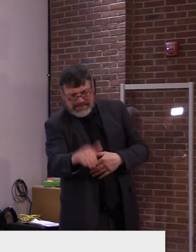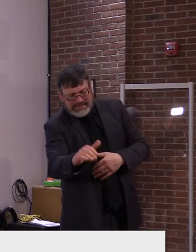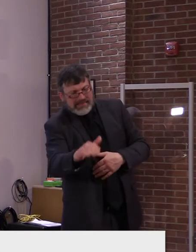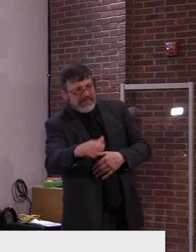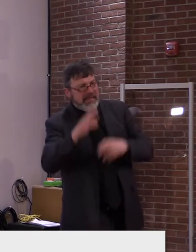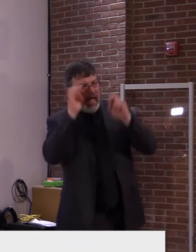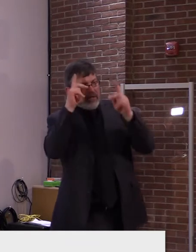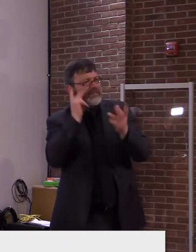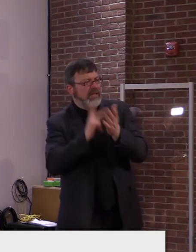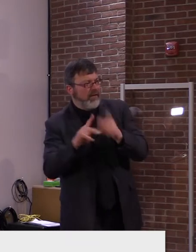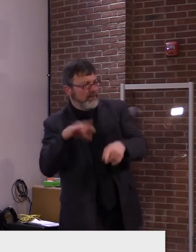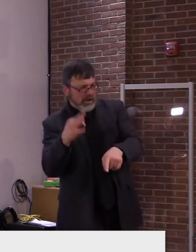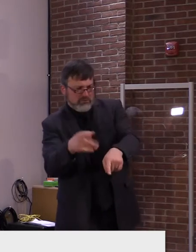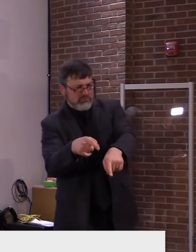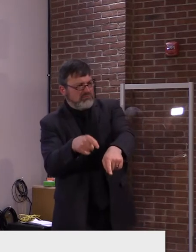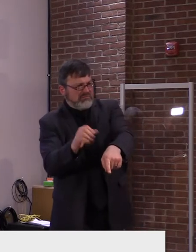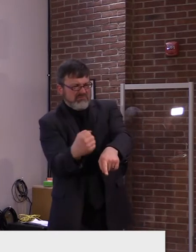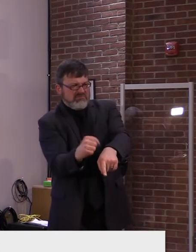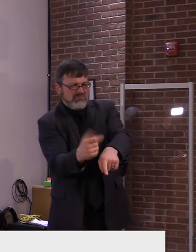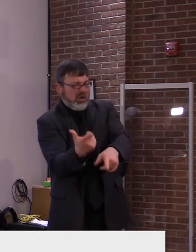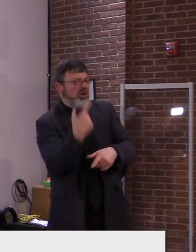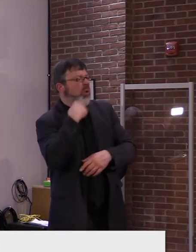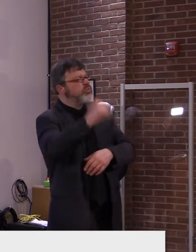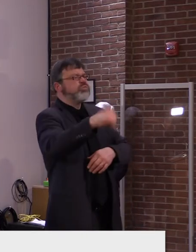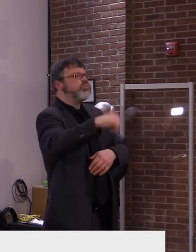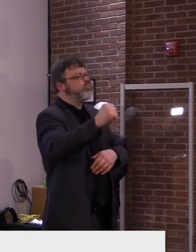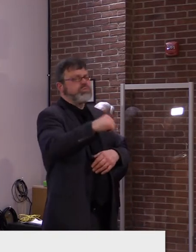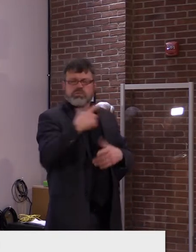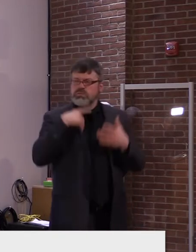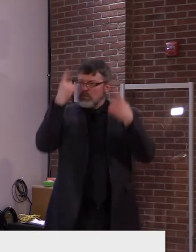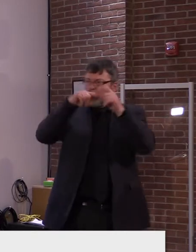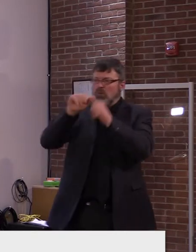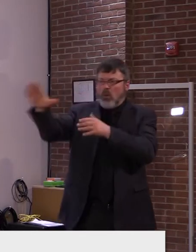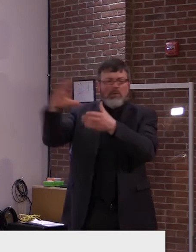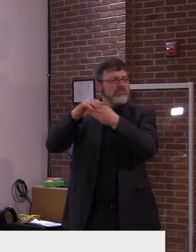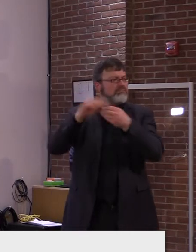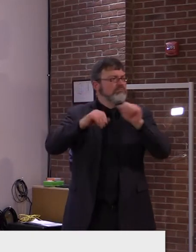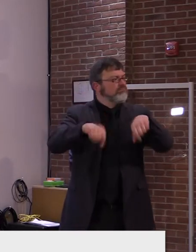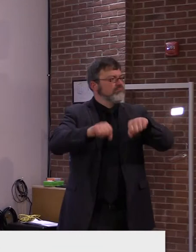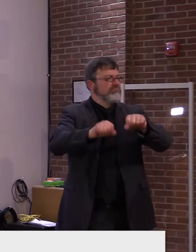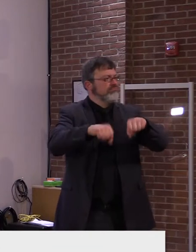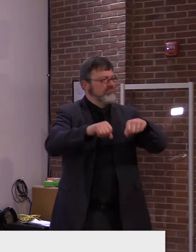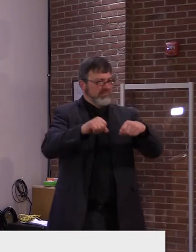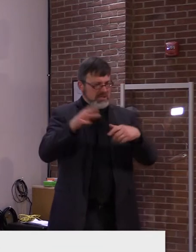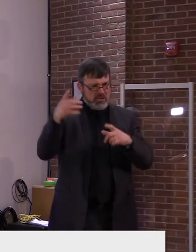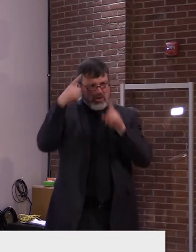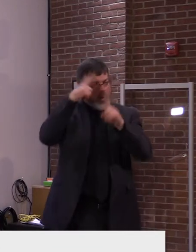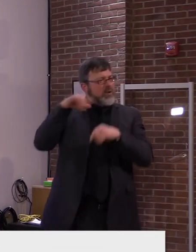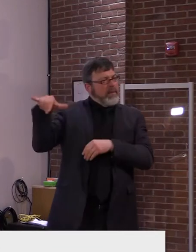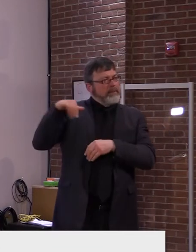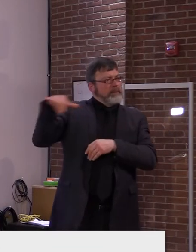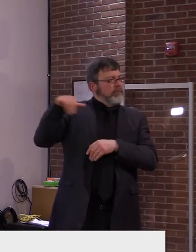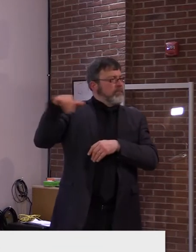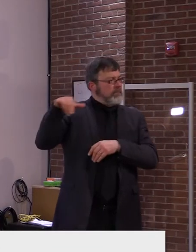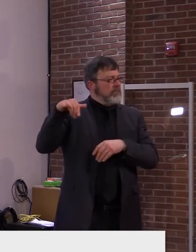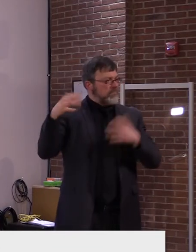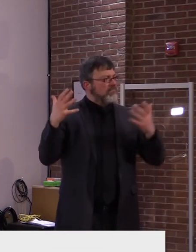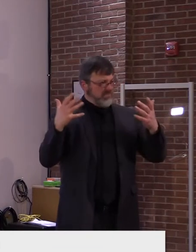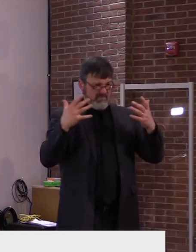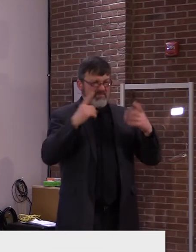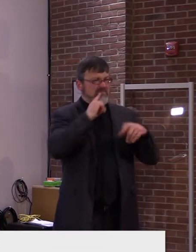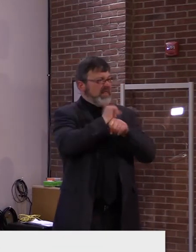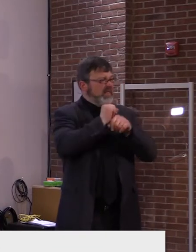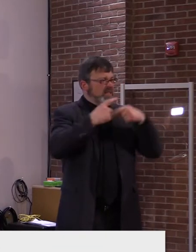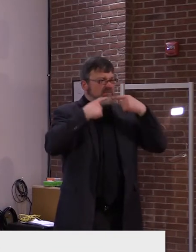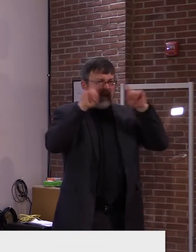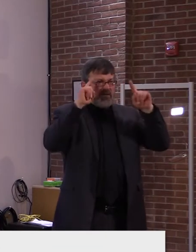Yeah. Thanks governor. I, um, you know, just to reiterate, uh, your point that, um, you know, we've had success with what we're doing and just